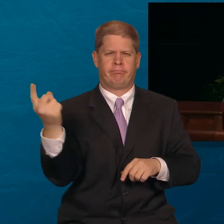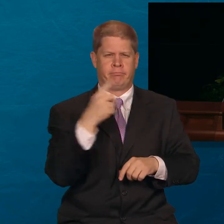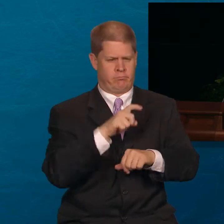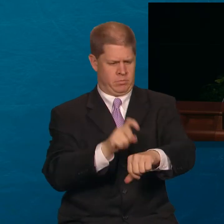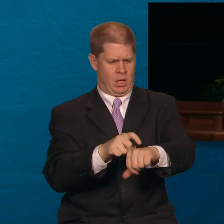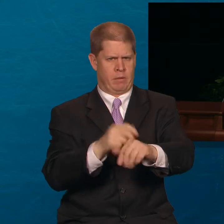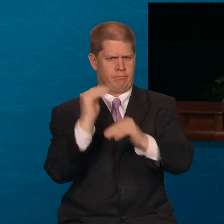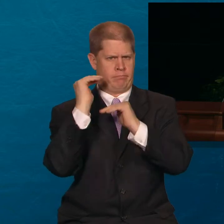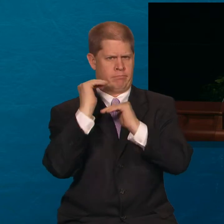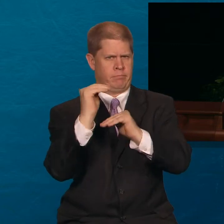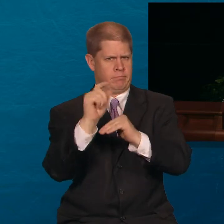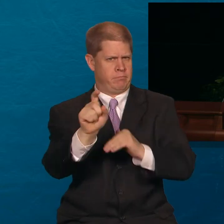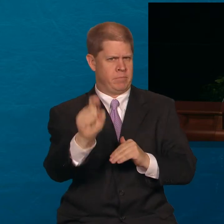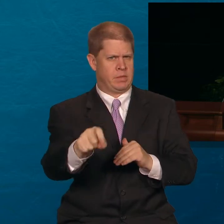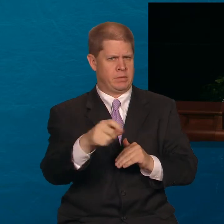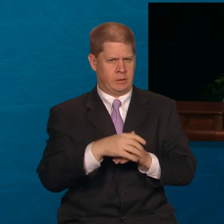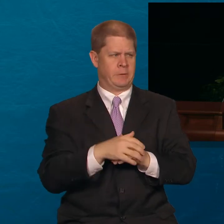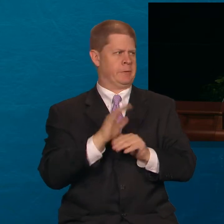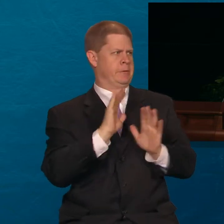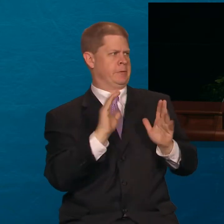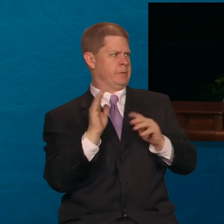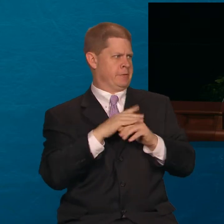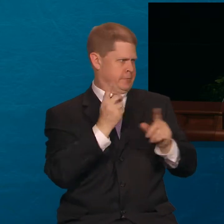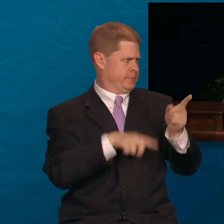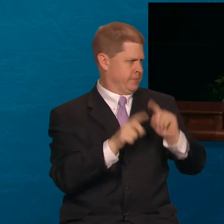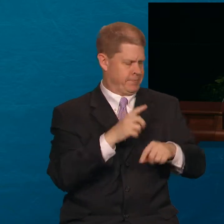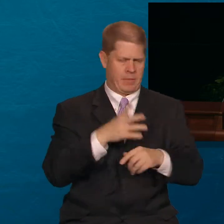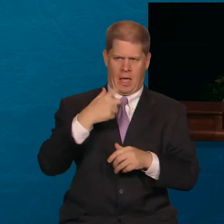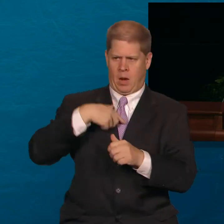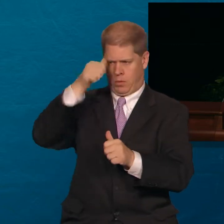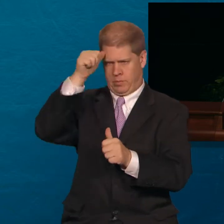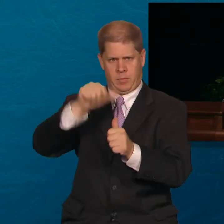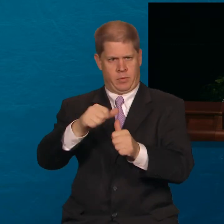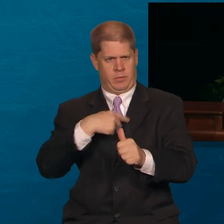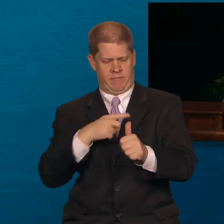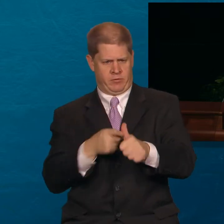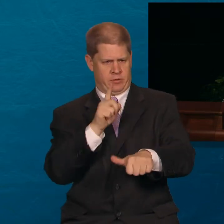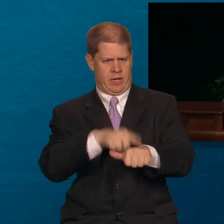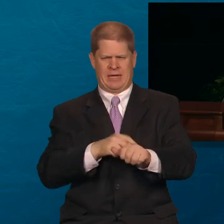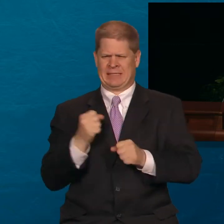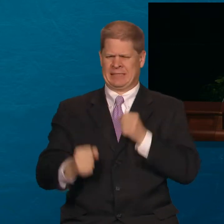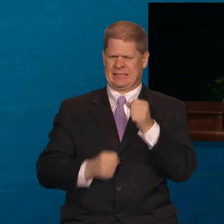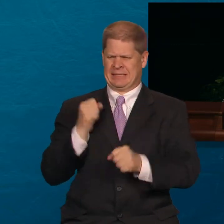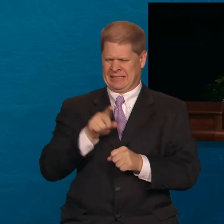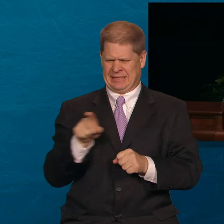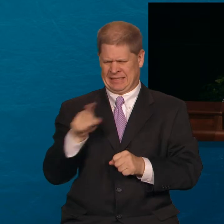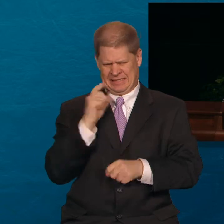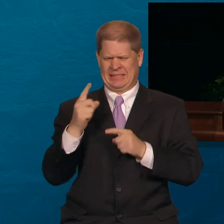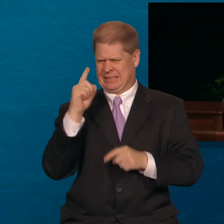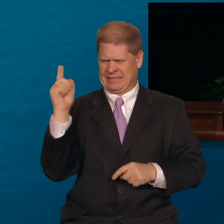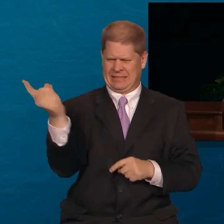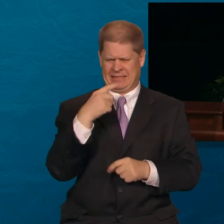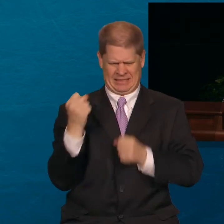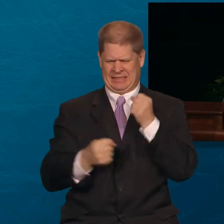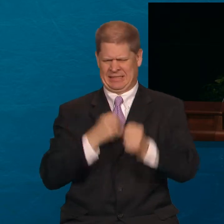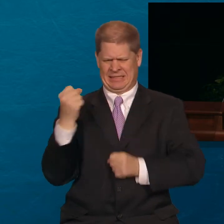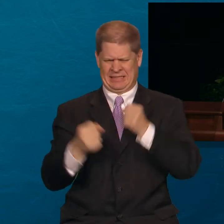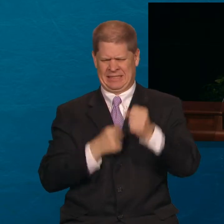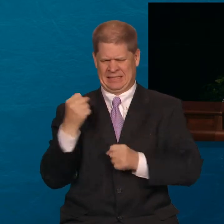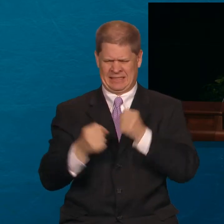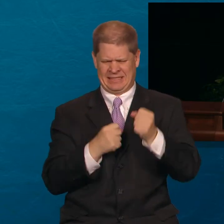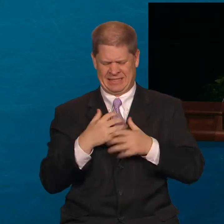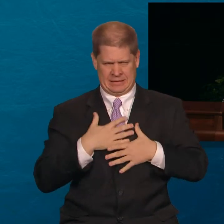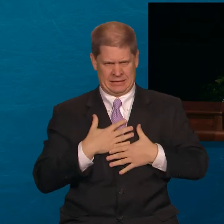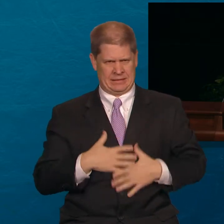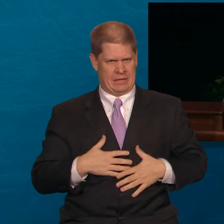specific and aggressive time. I remember my very first attempt at running this cross-country course immediately upon my